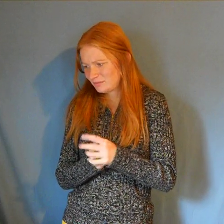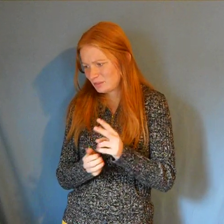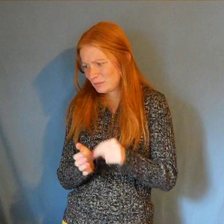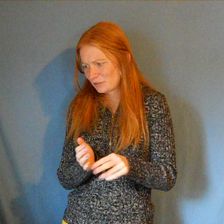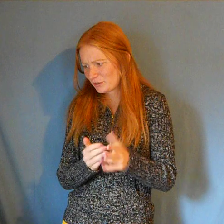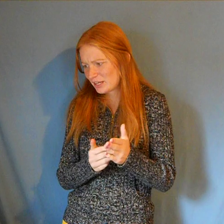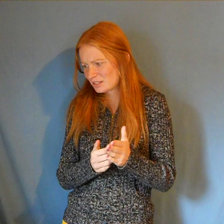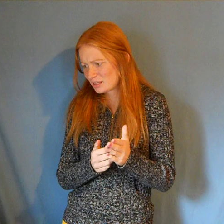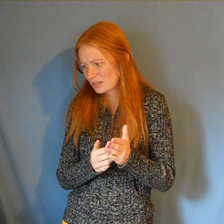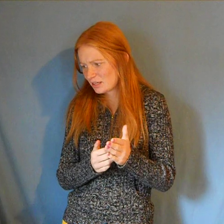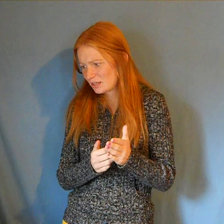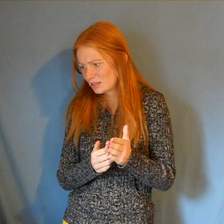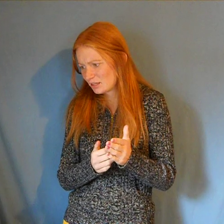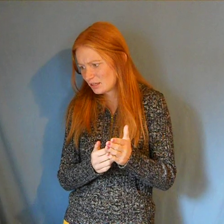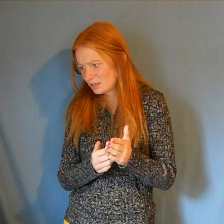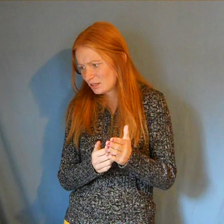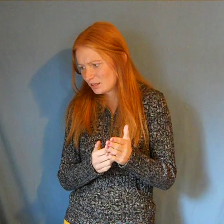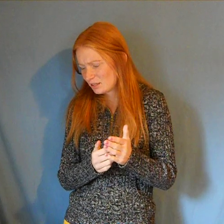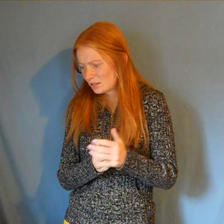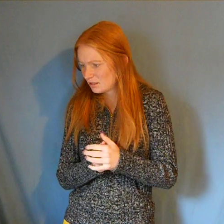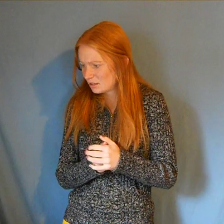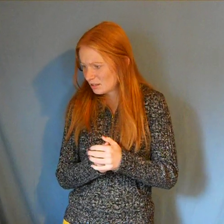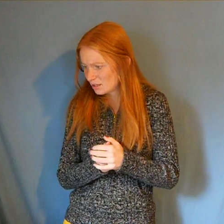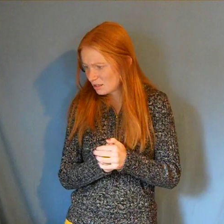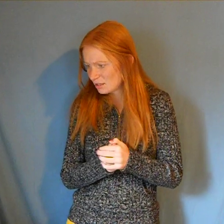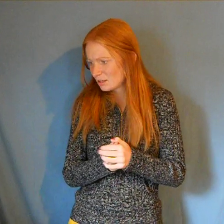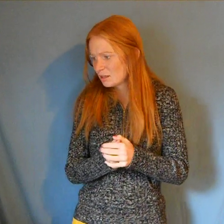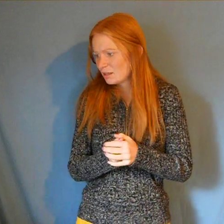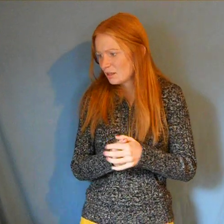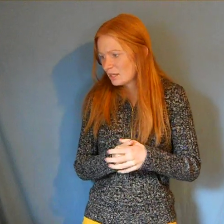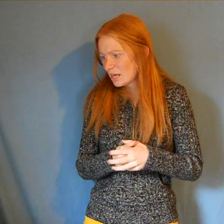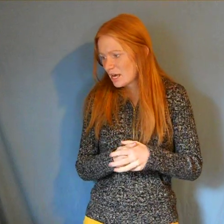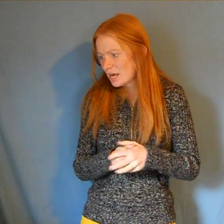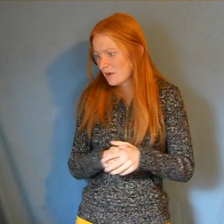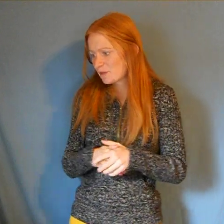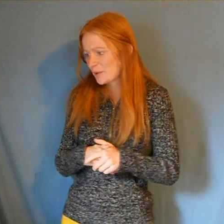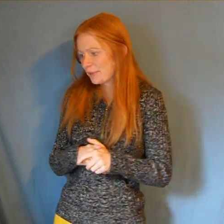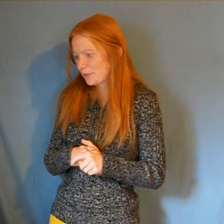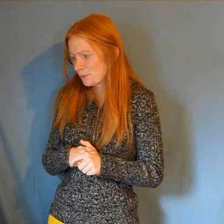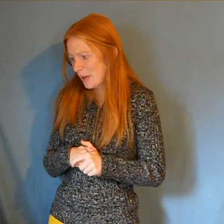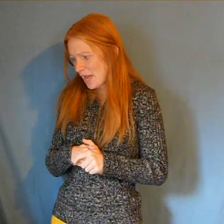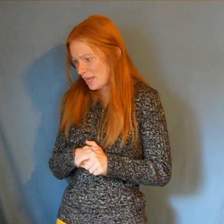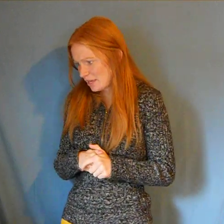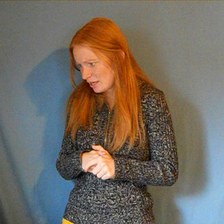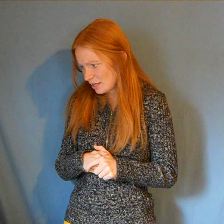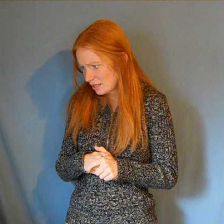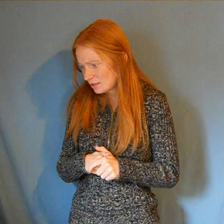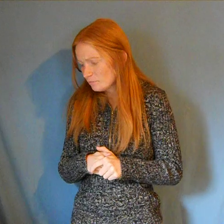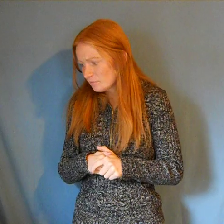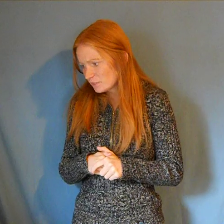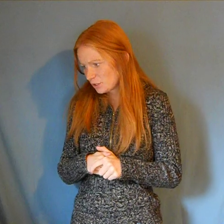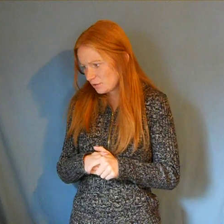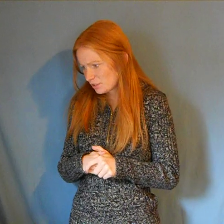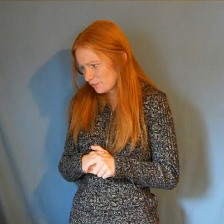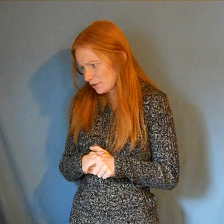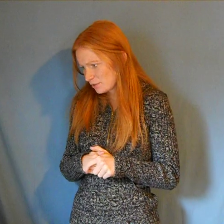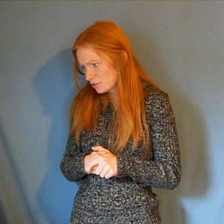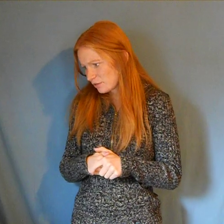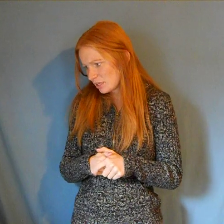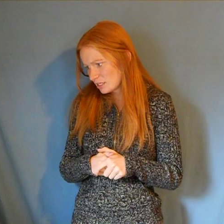You've read the Every month you pay, you use the phone service.